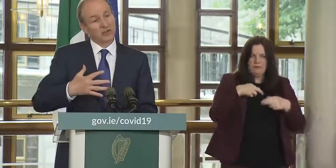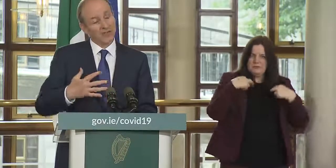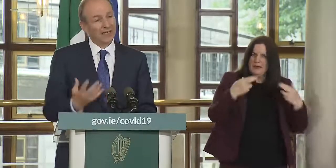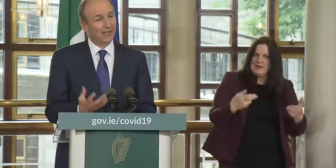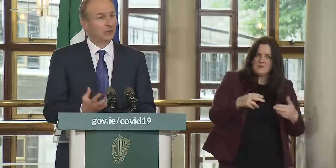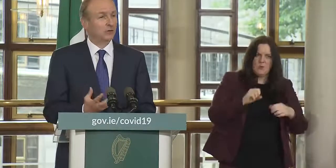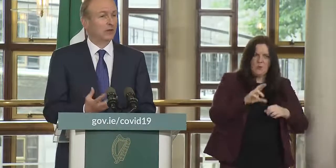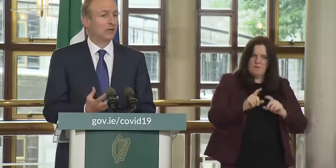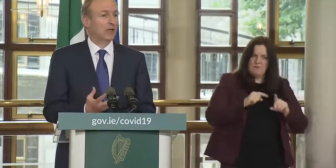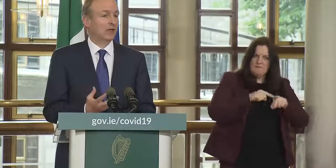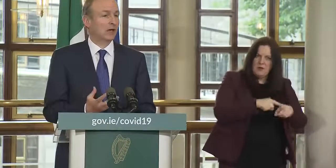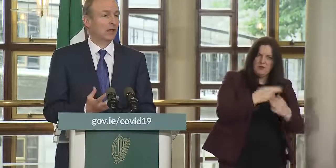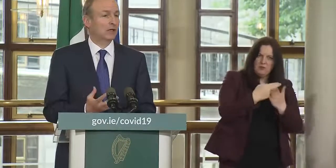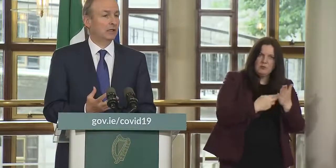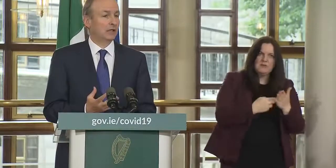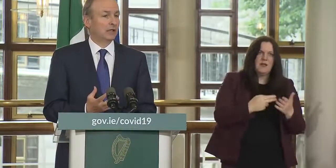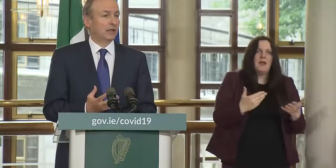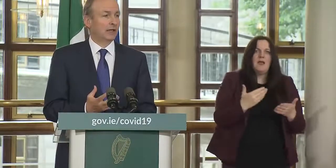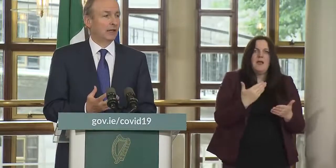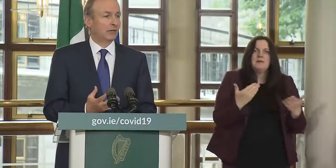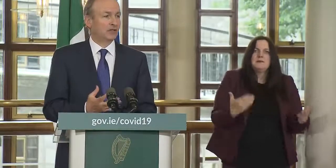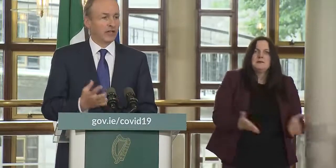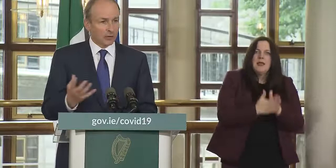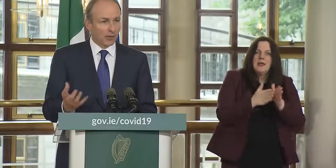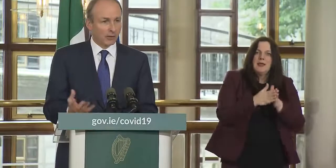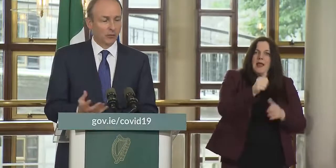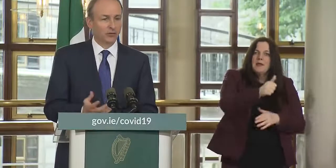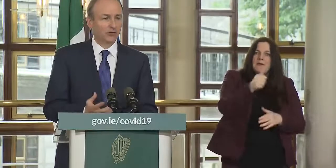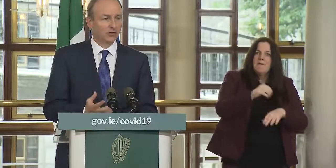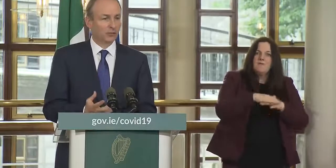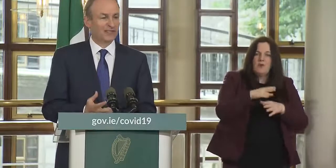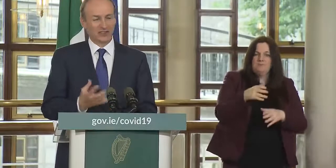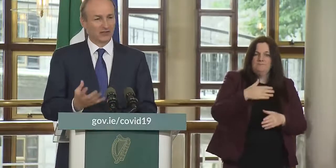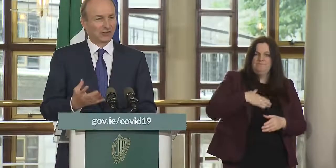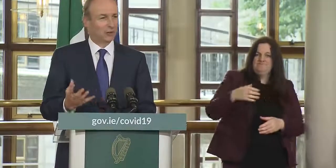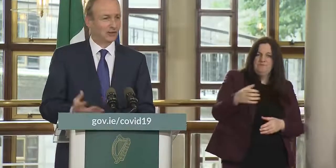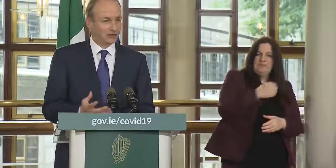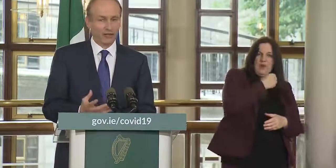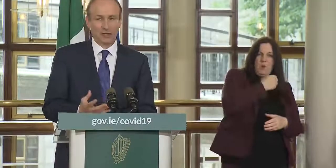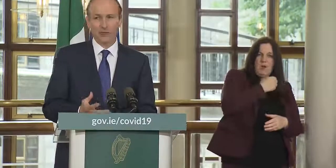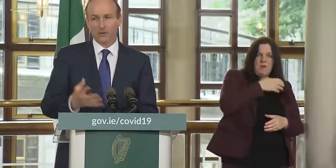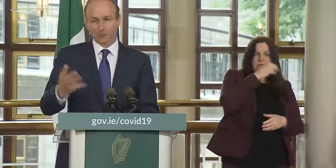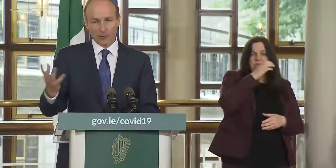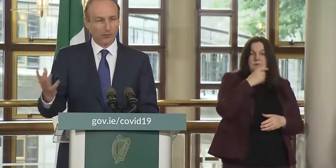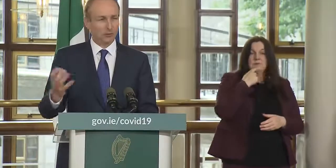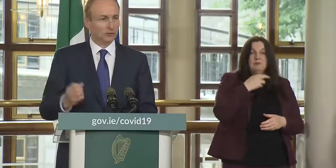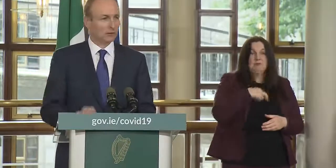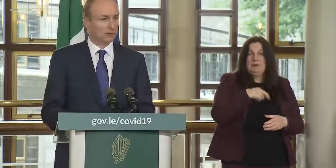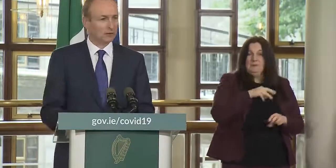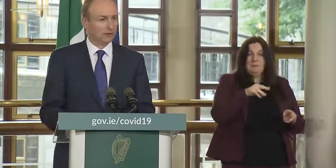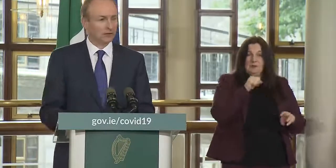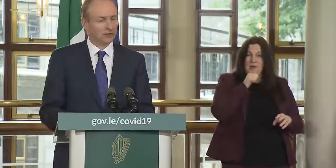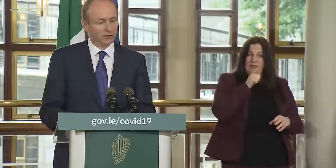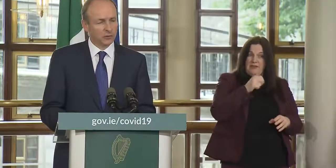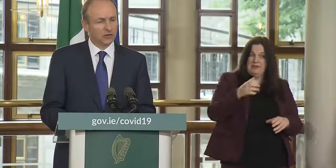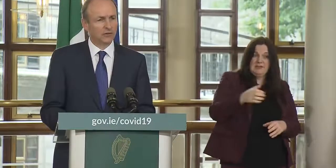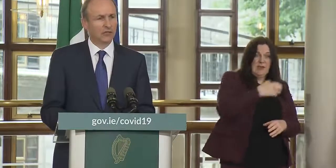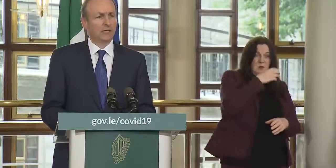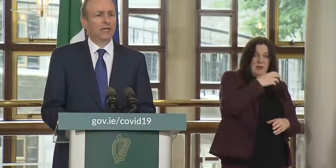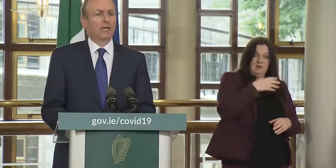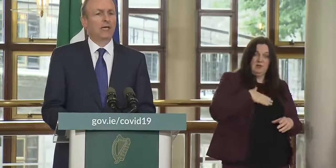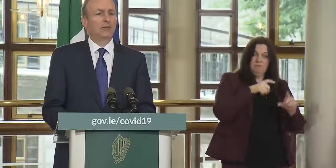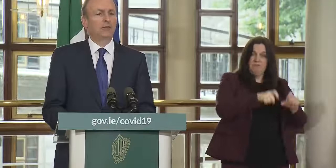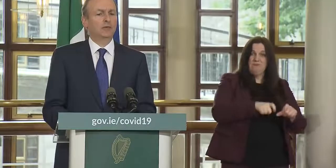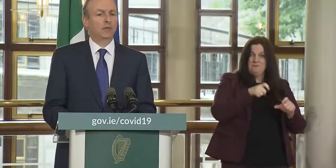terms of the selling of of alcohol for takeaway purposes but essentially it wasn't takeaway that people went down the road and consumed